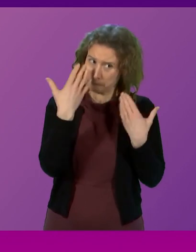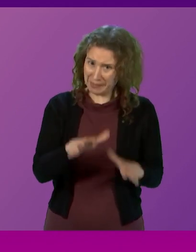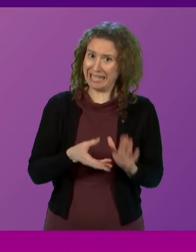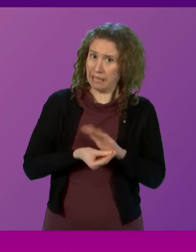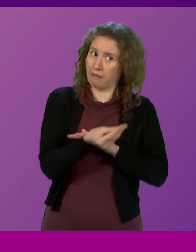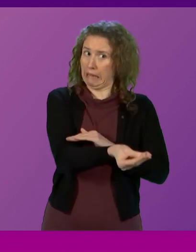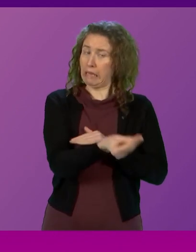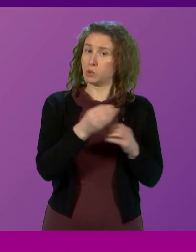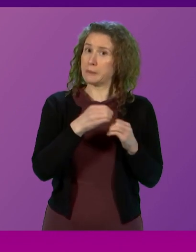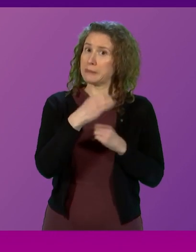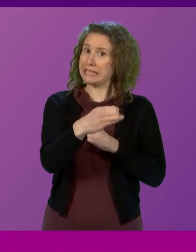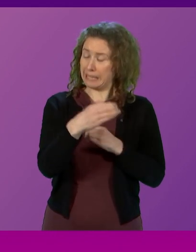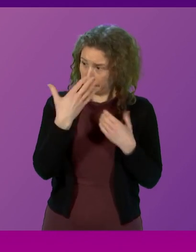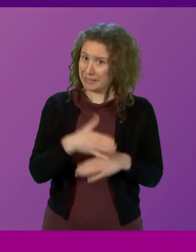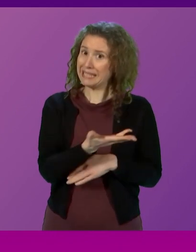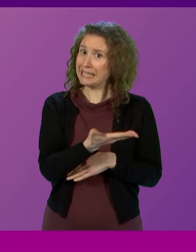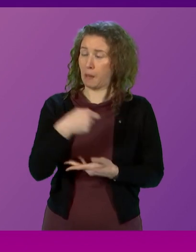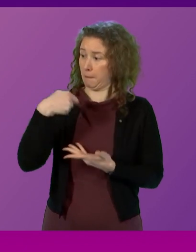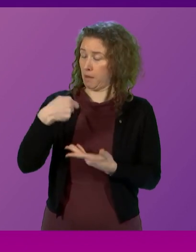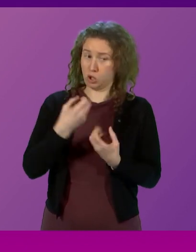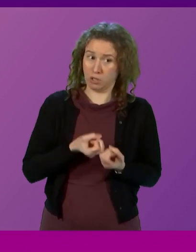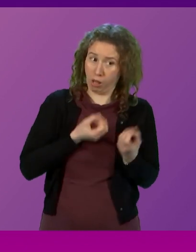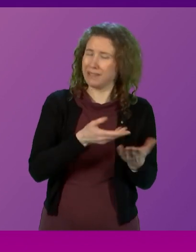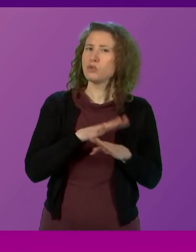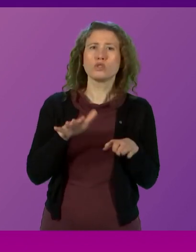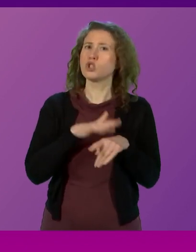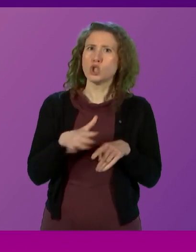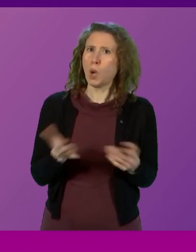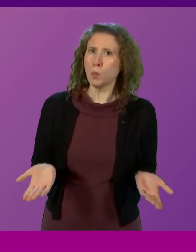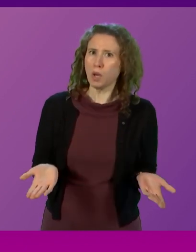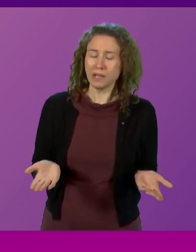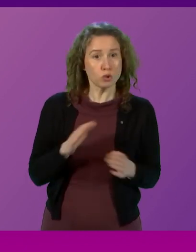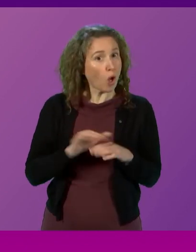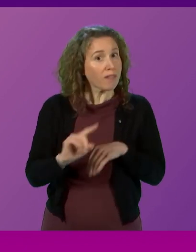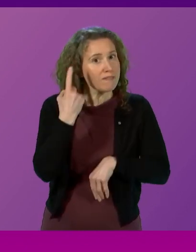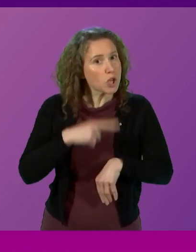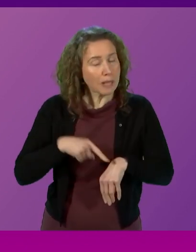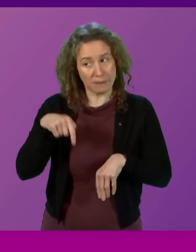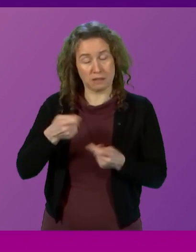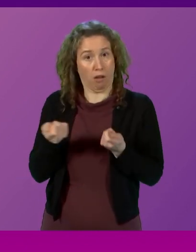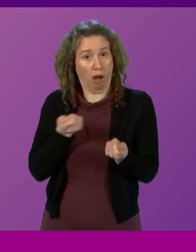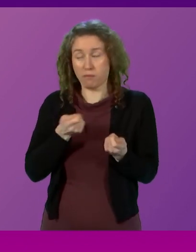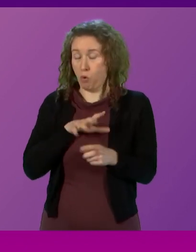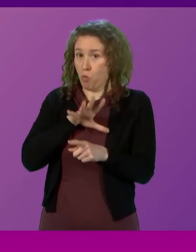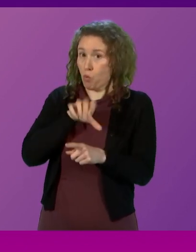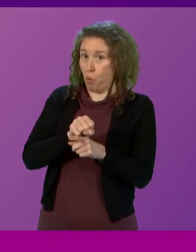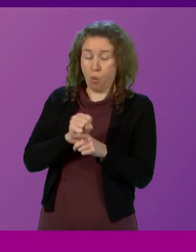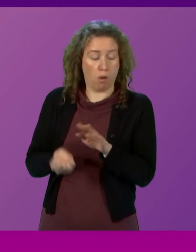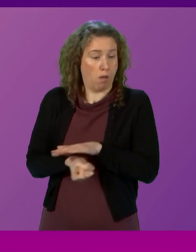of this Budget. This is now beyond a joke. This is not the first time this Government has been caught